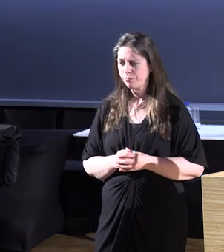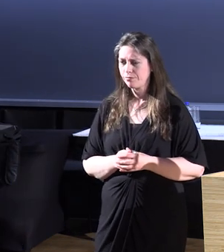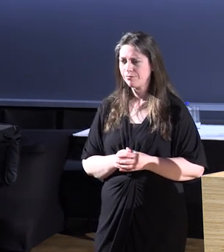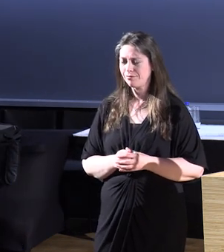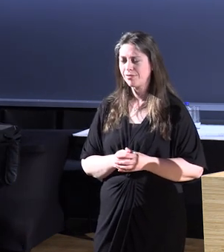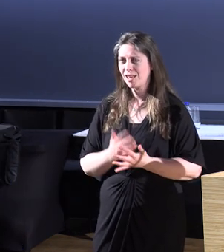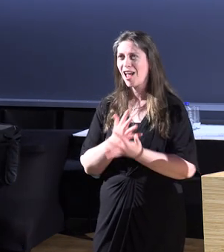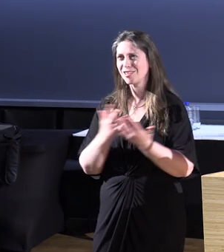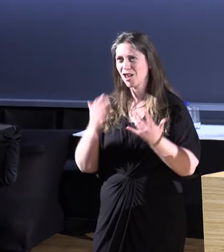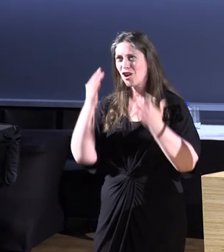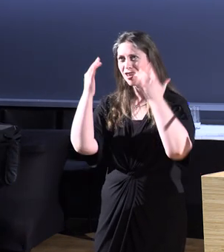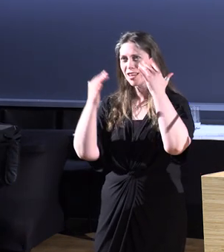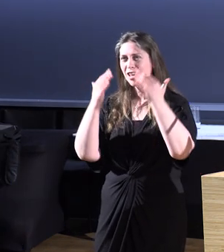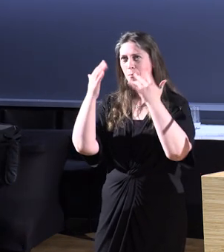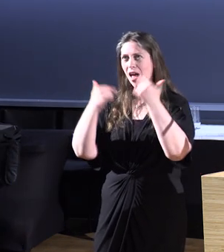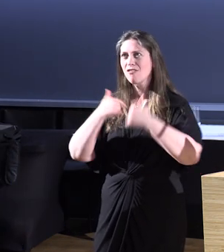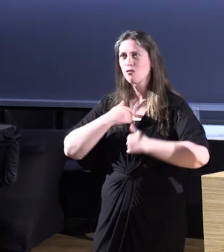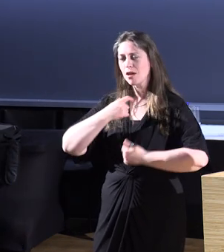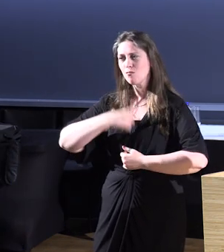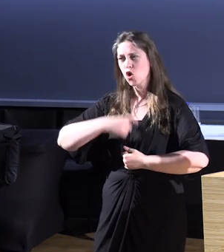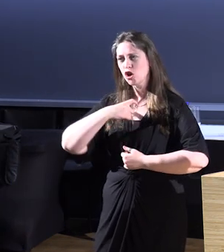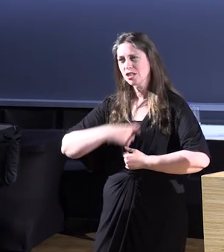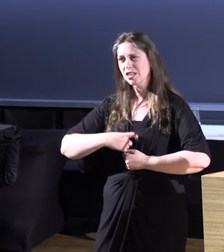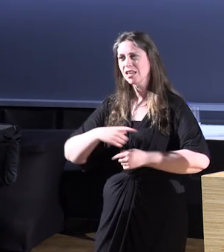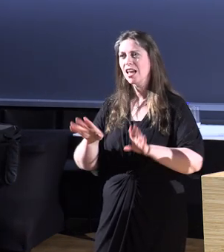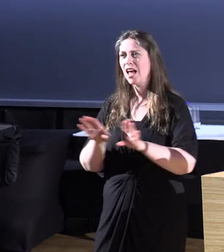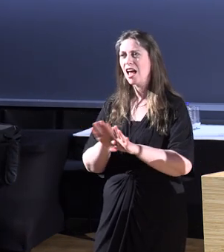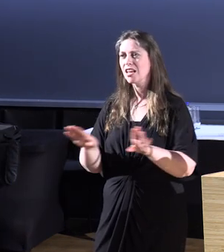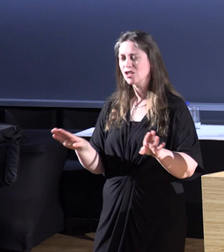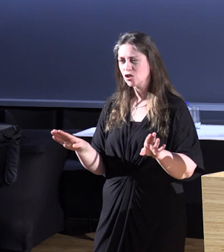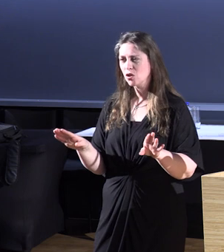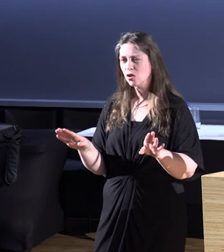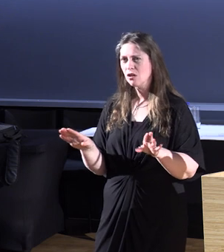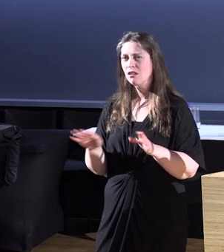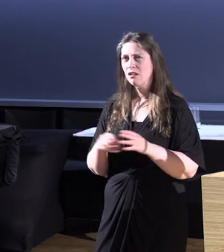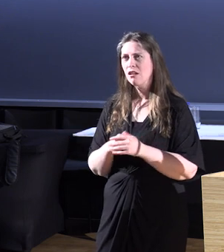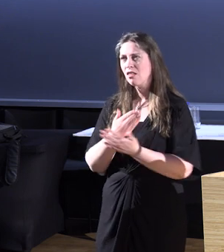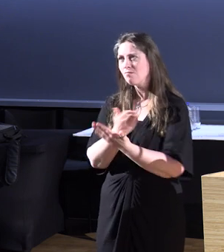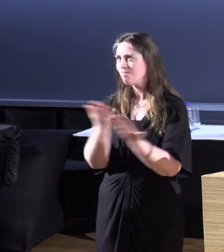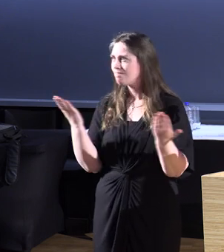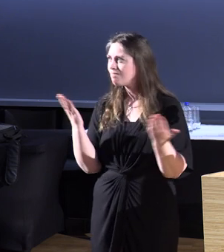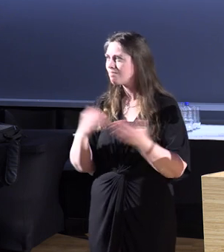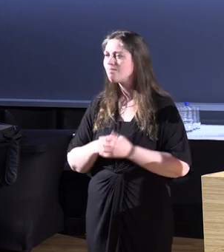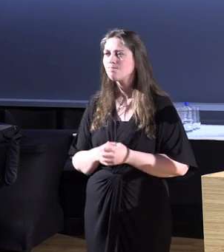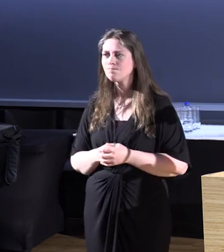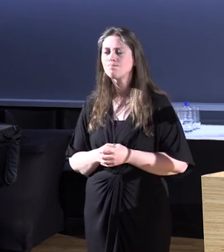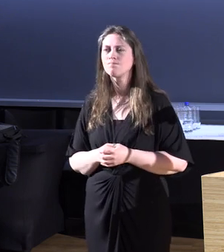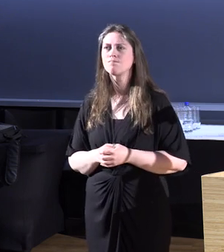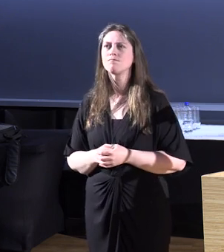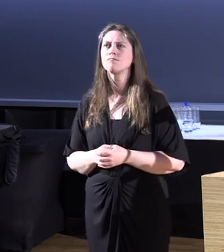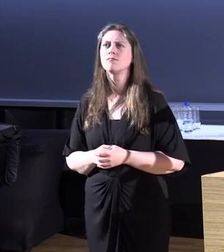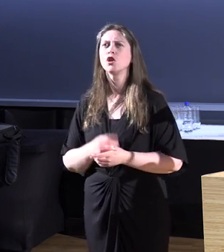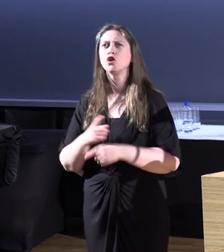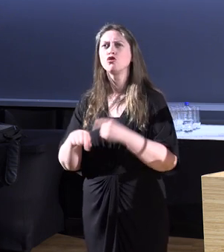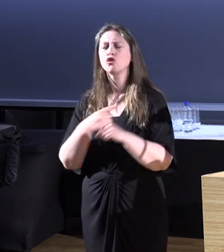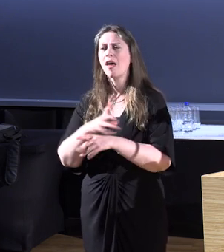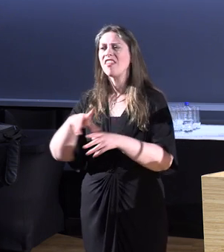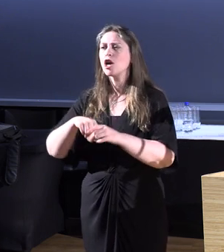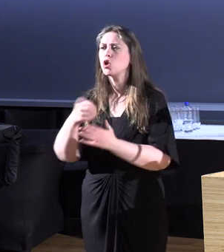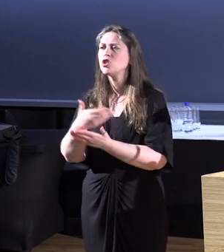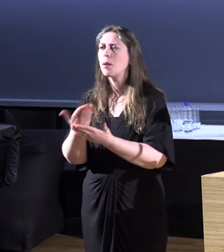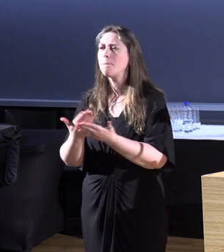lot to think about for me personally as well as the whole room I'm sure. You spoke about the myth of inclusion